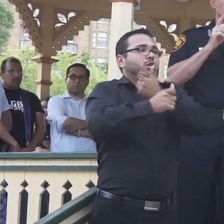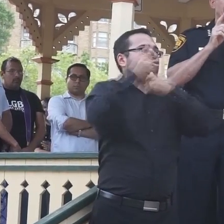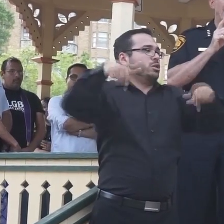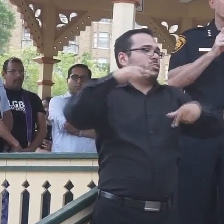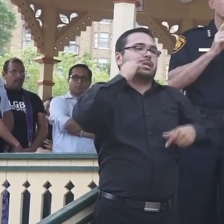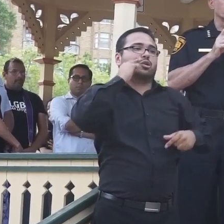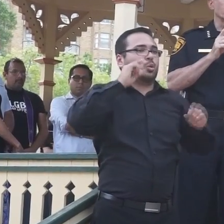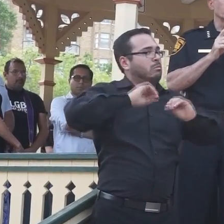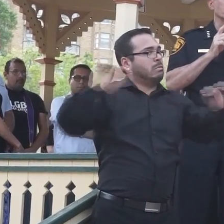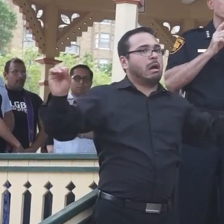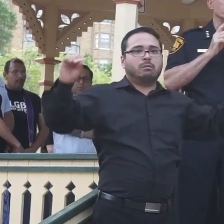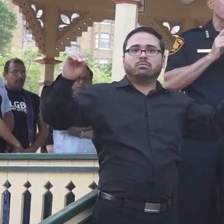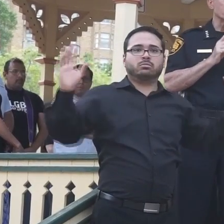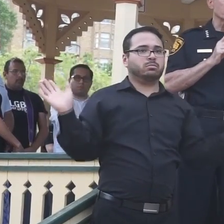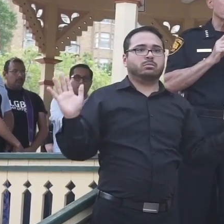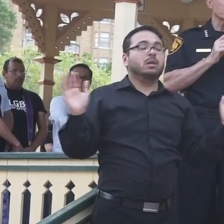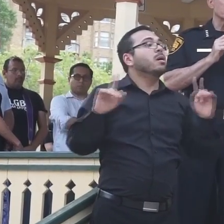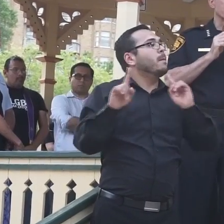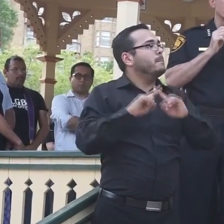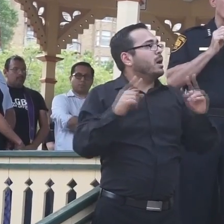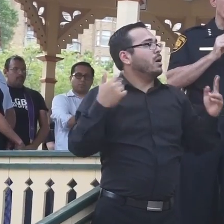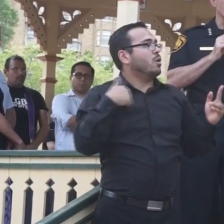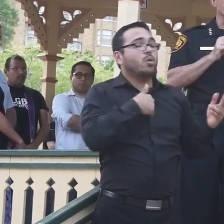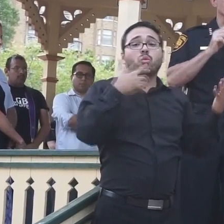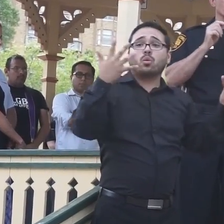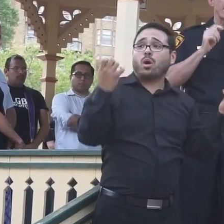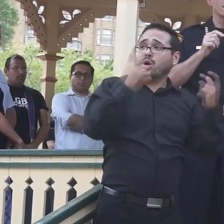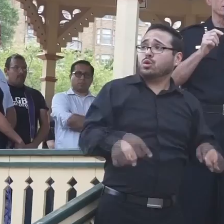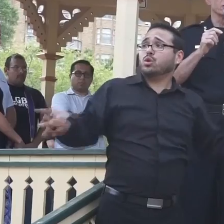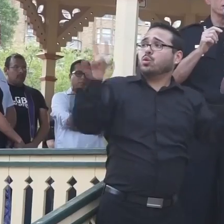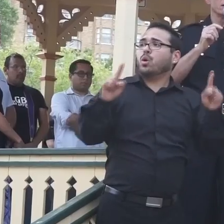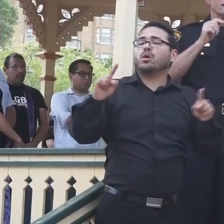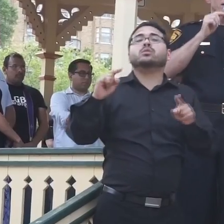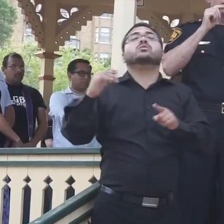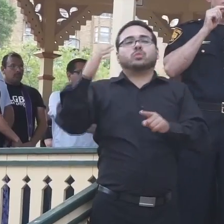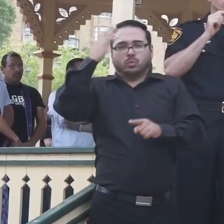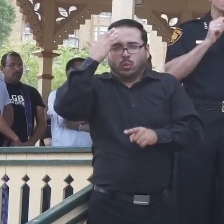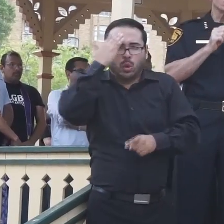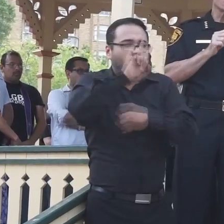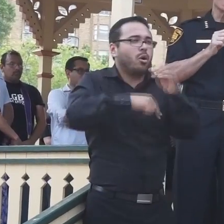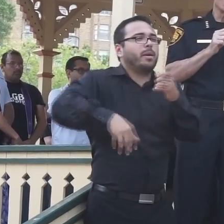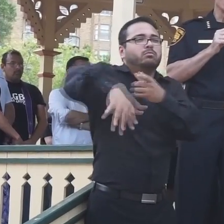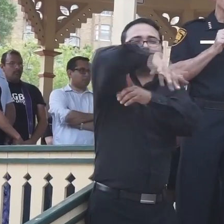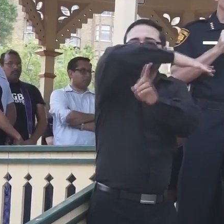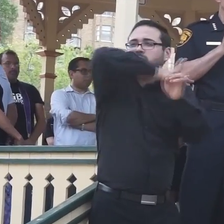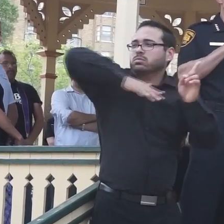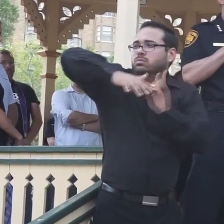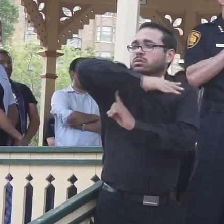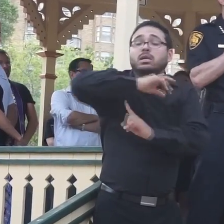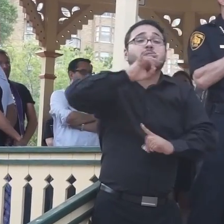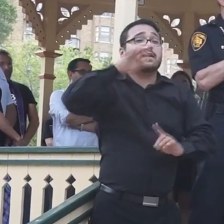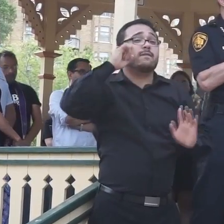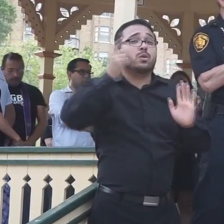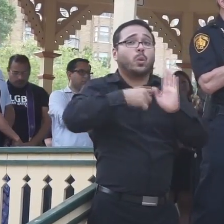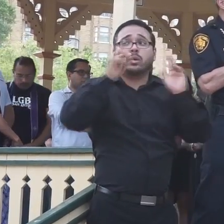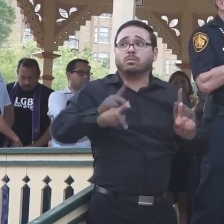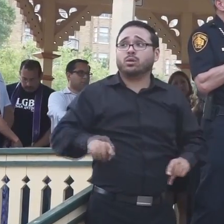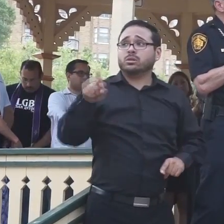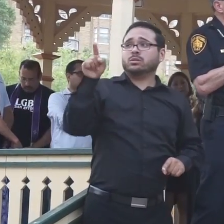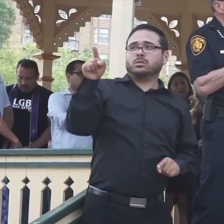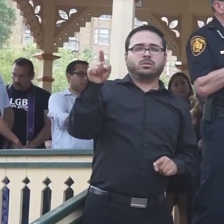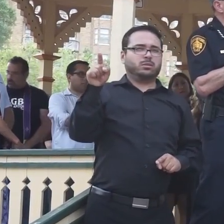we ask you to be vigilant and aware of your surroundings. If you see someone that doesn't